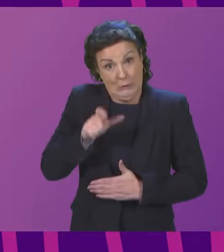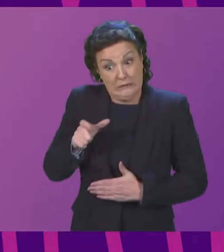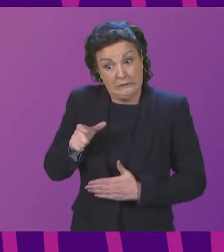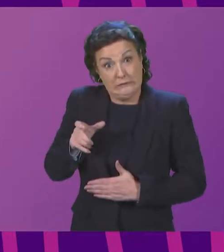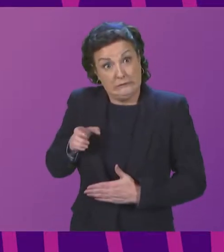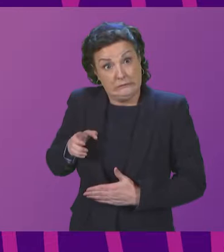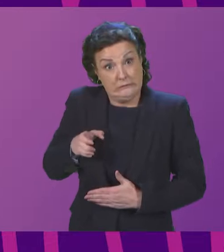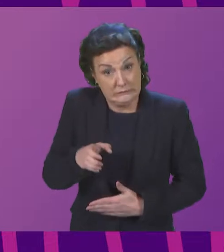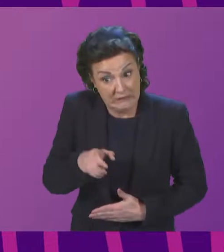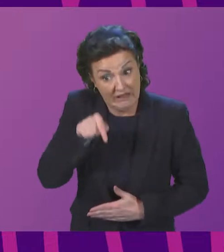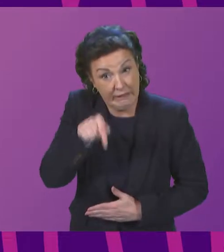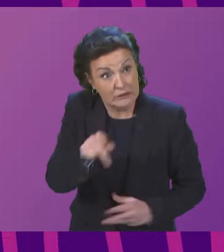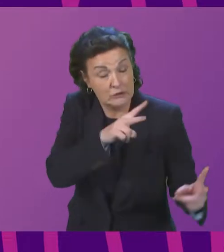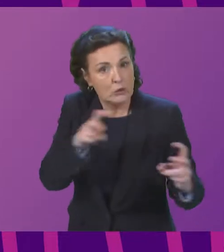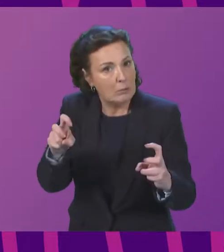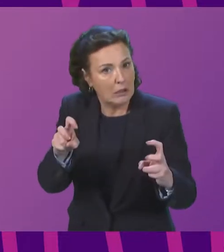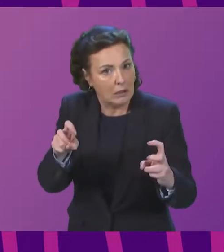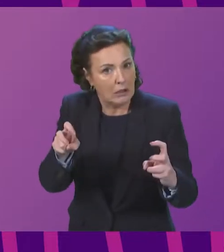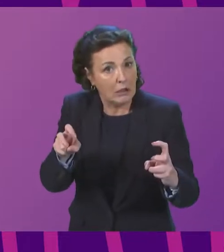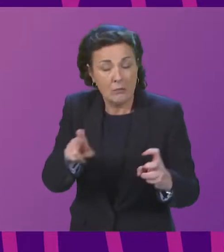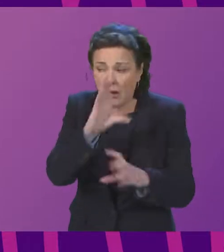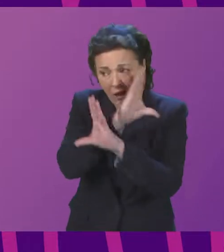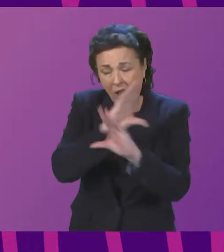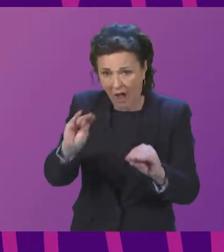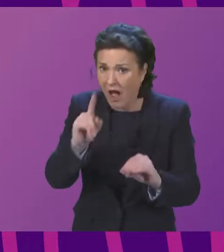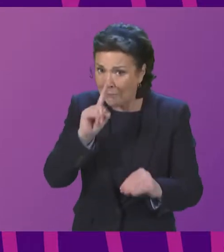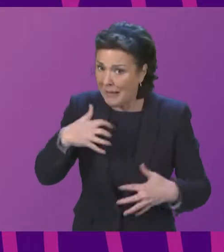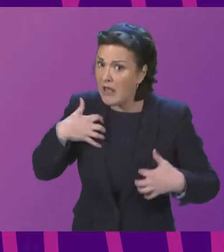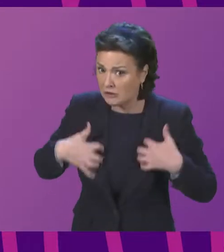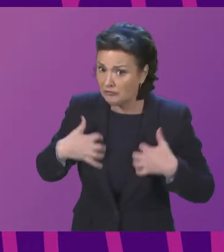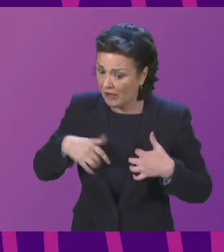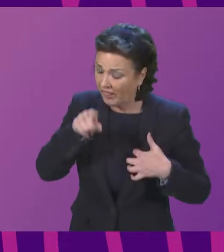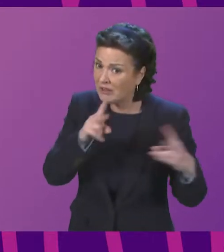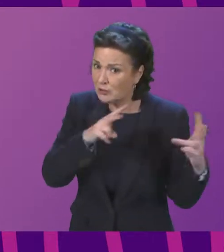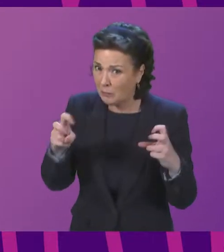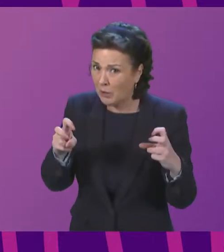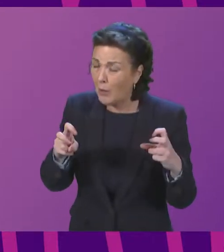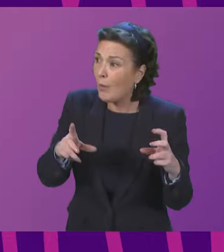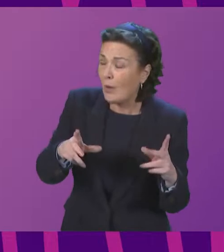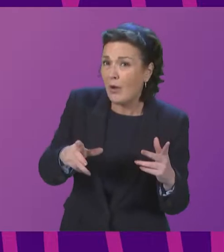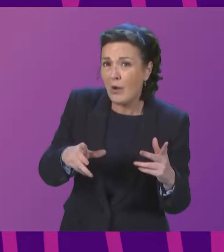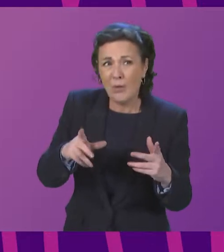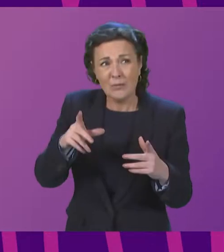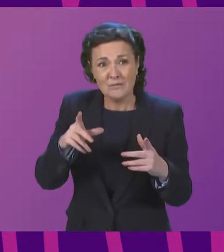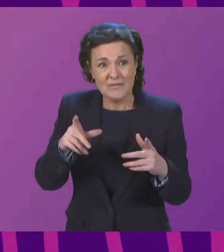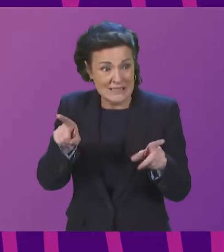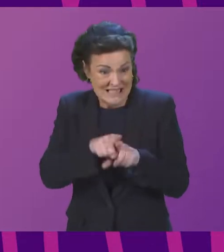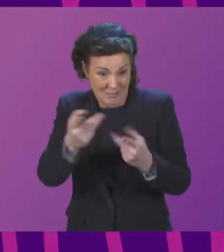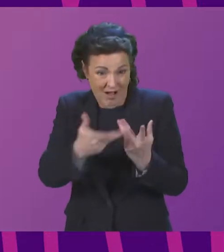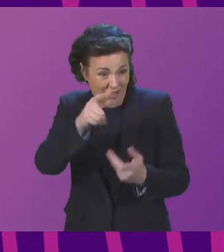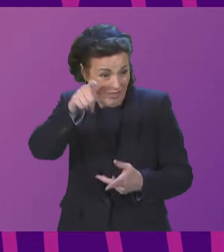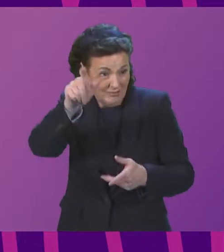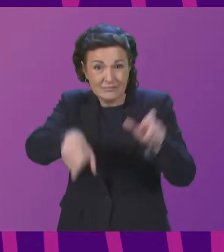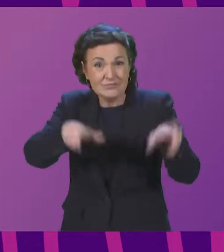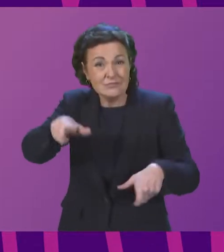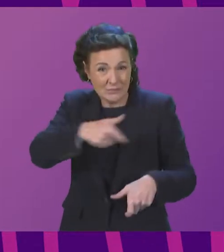record that I am interested and I'm interested in the way this matter has progressed but similar to others on the committee I